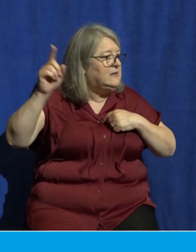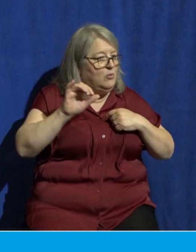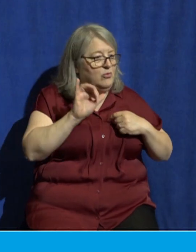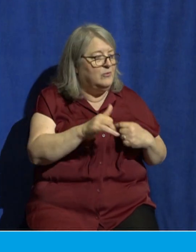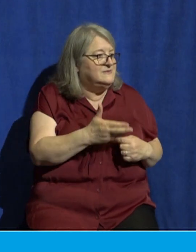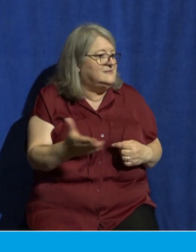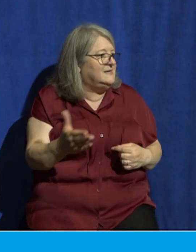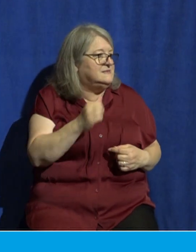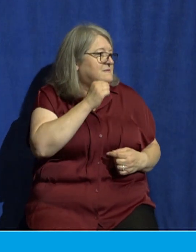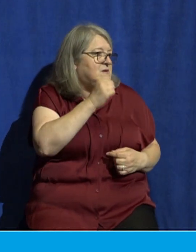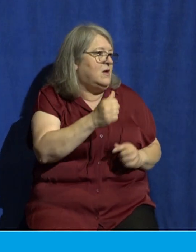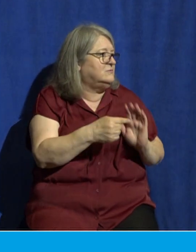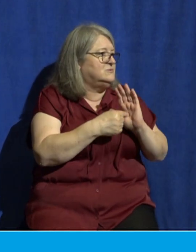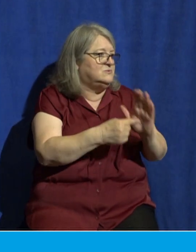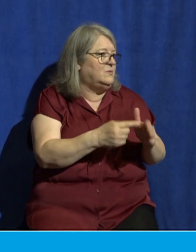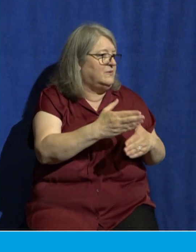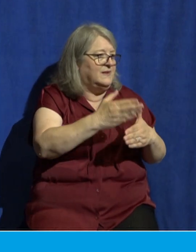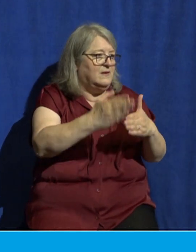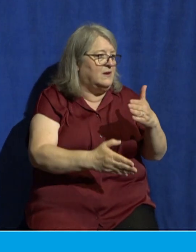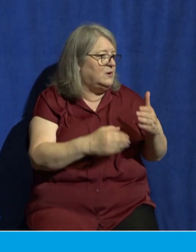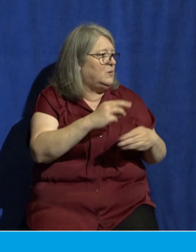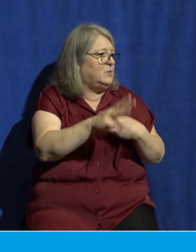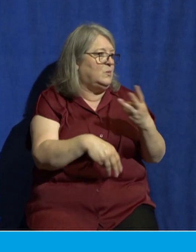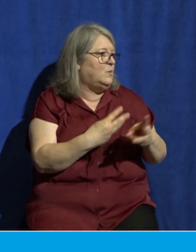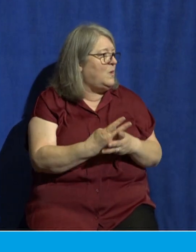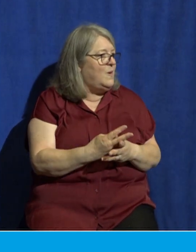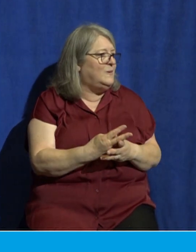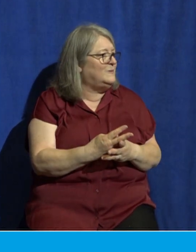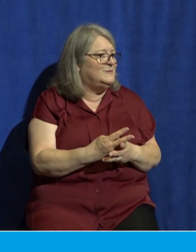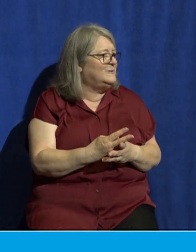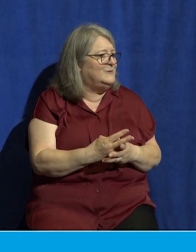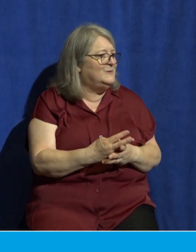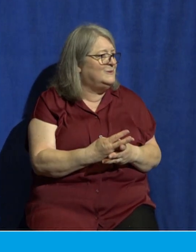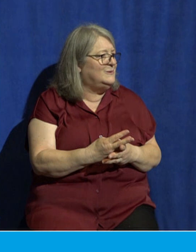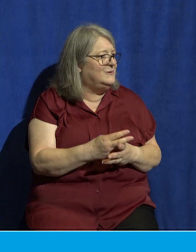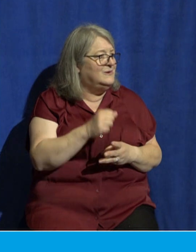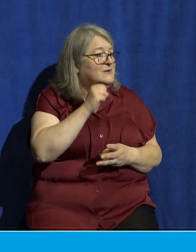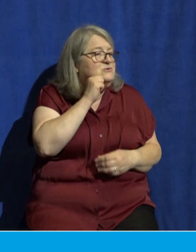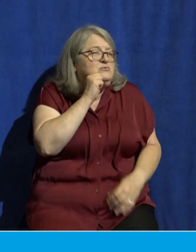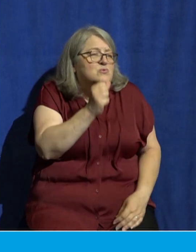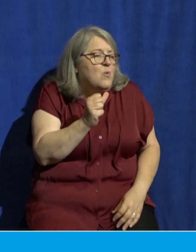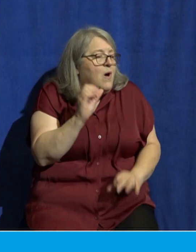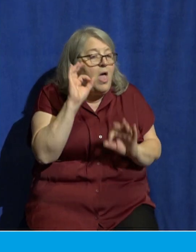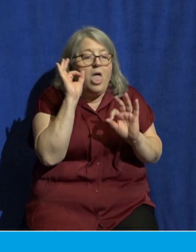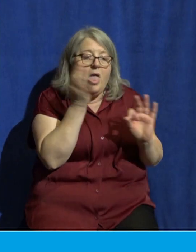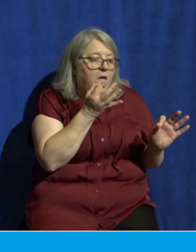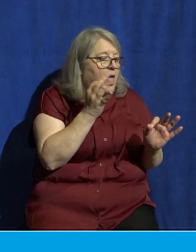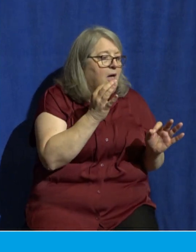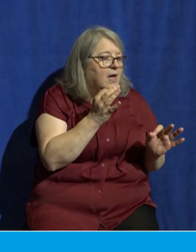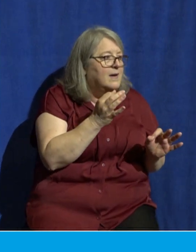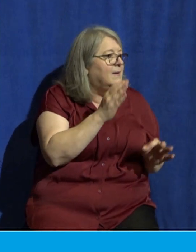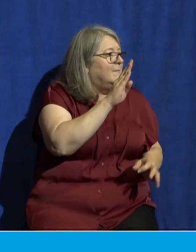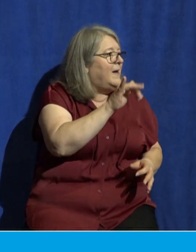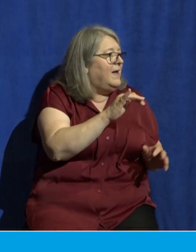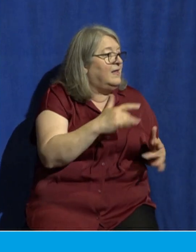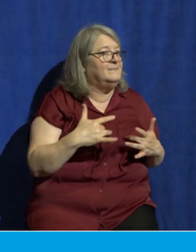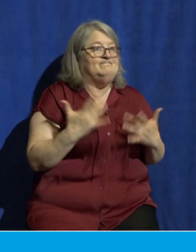of the end of the world do not be distracted by current events don't become obsessed